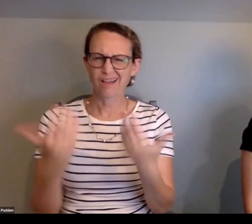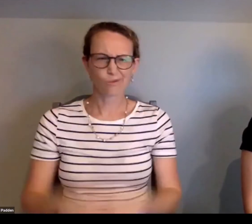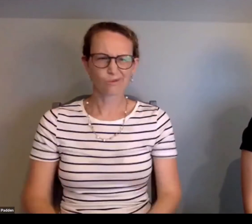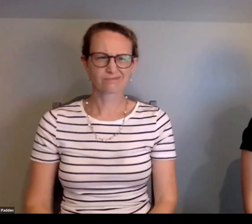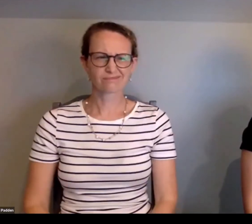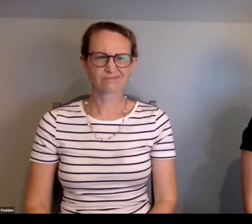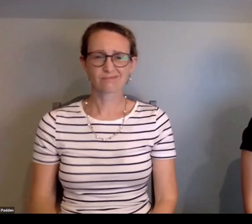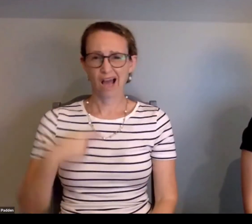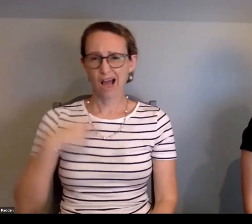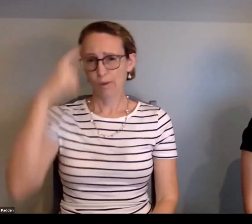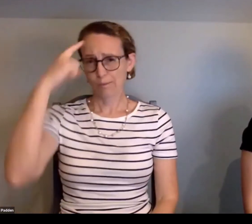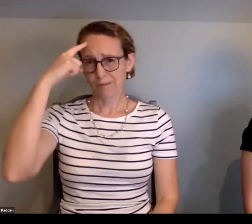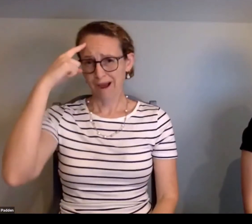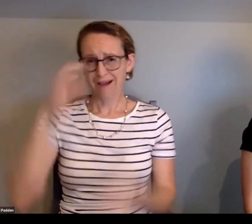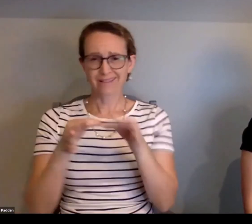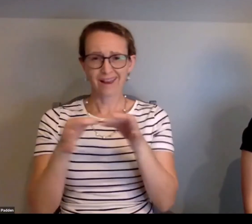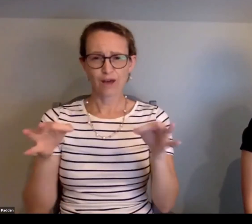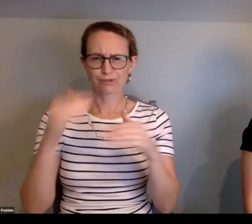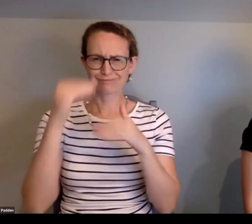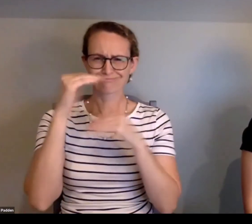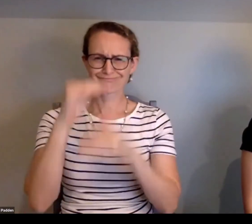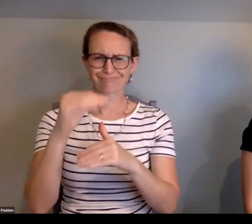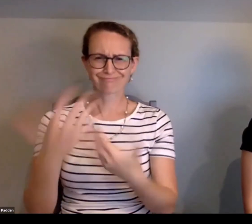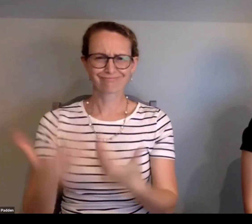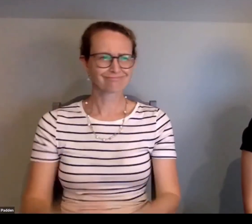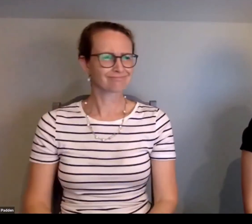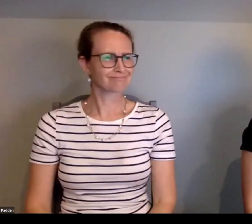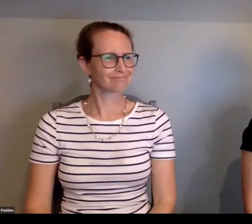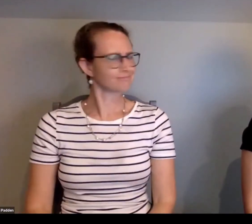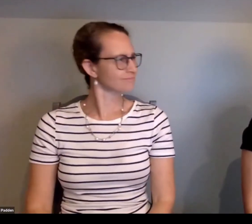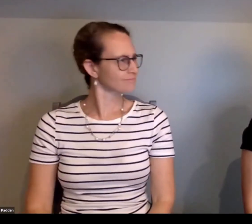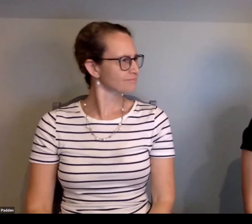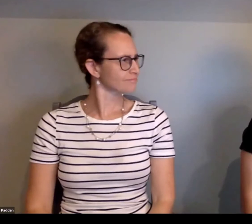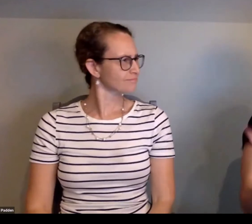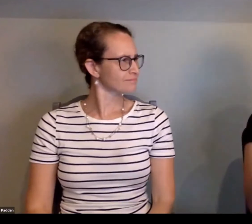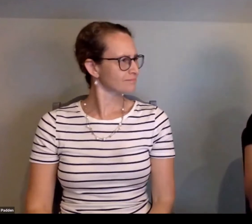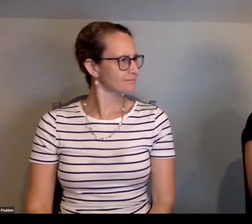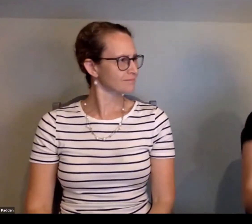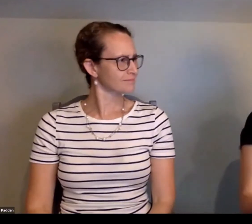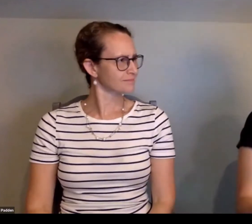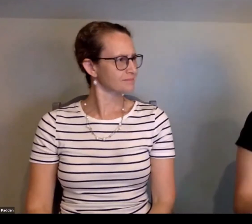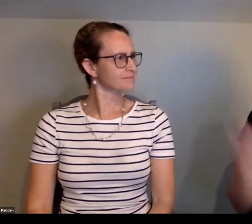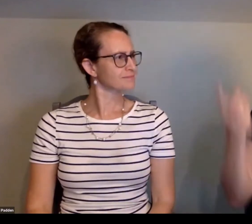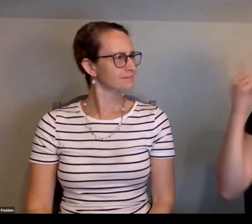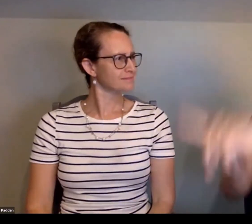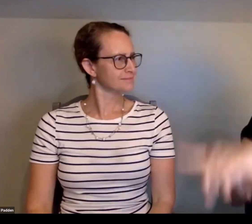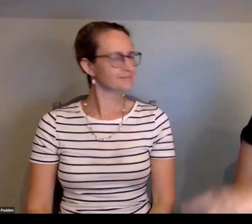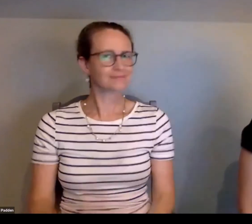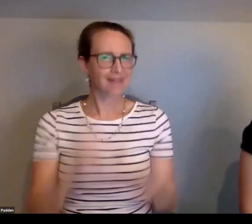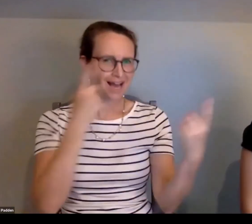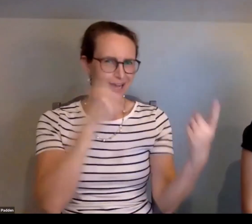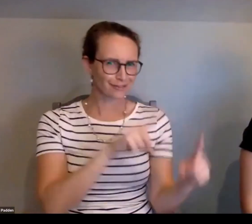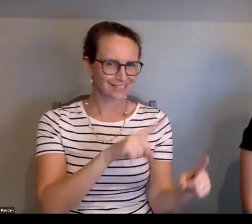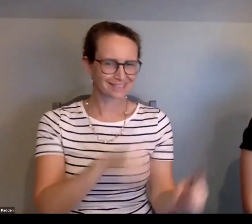What is God? How do we describe God? Our minds and language are limited.